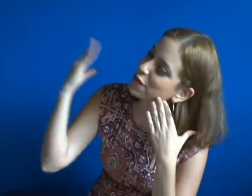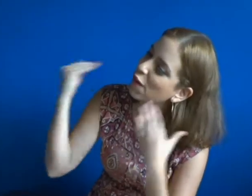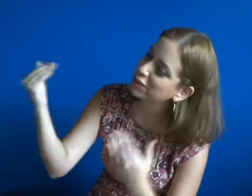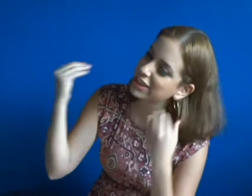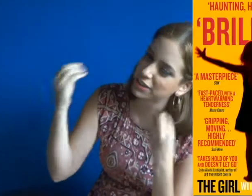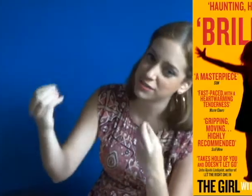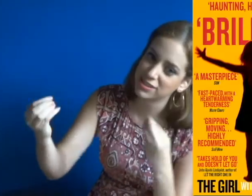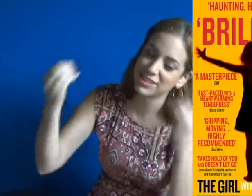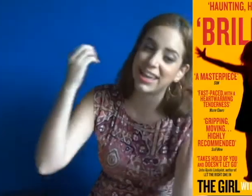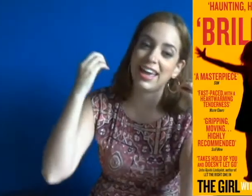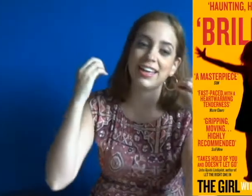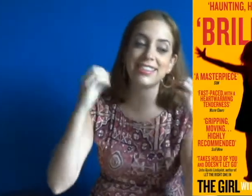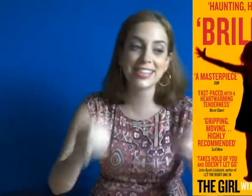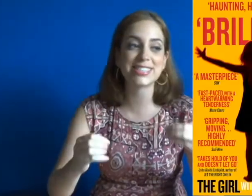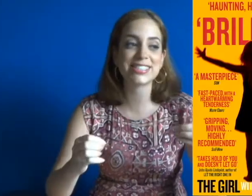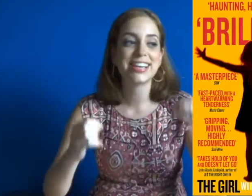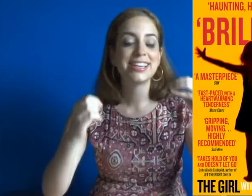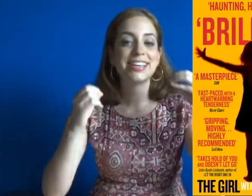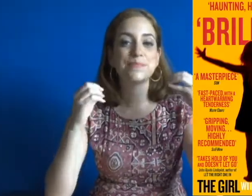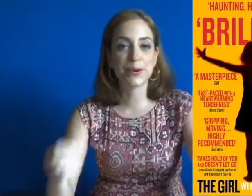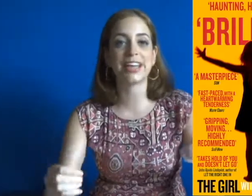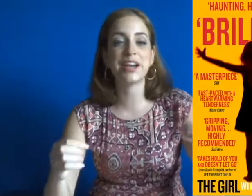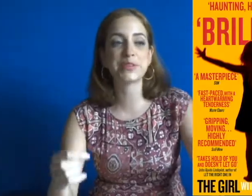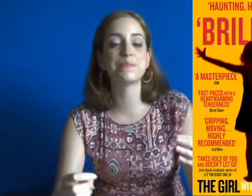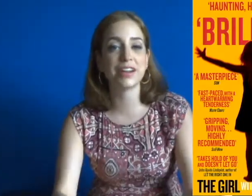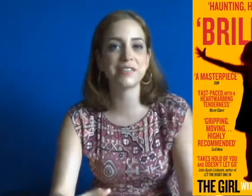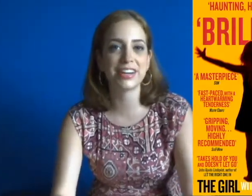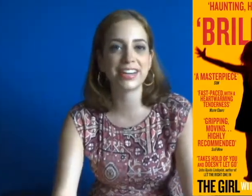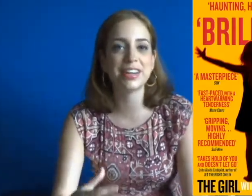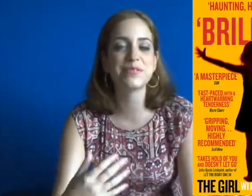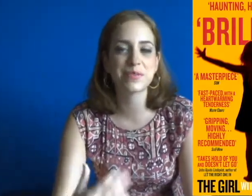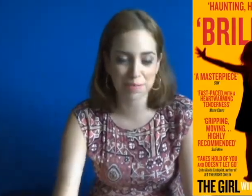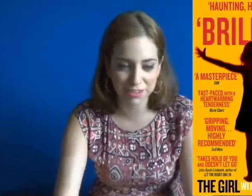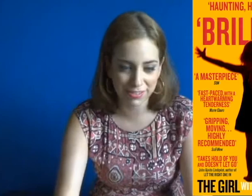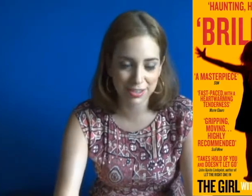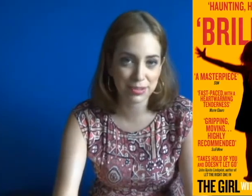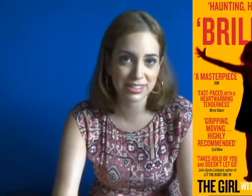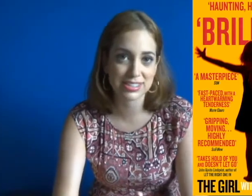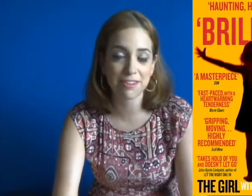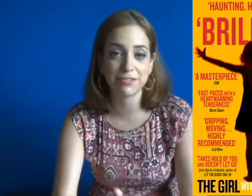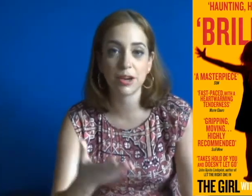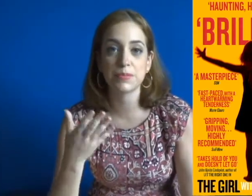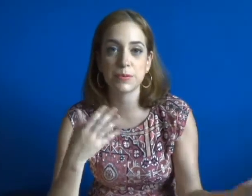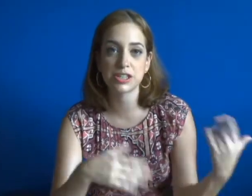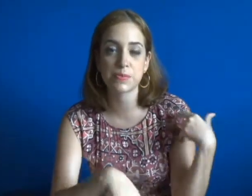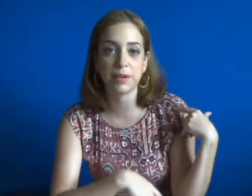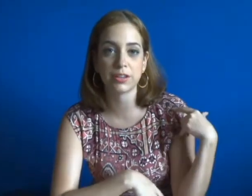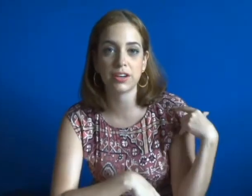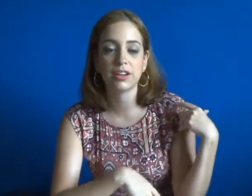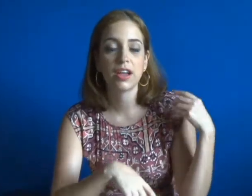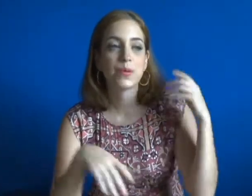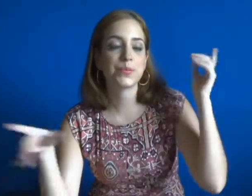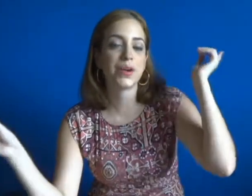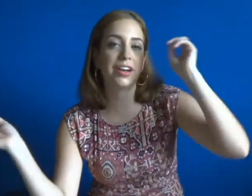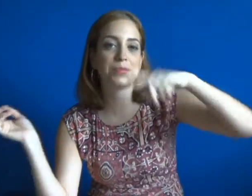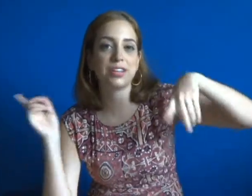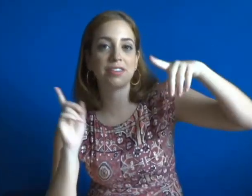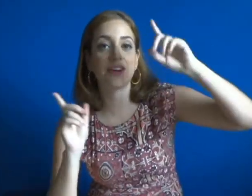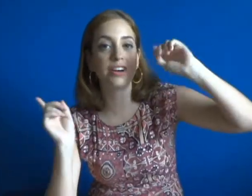Girl with All the Gifts and this book I was body reading with my friend Melissa from The Bookish Battler and I'm gonna